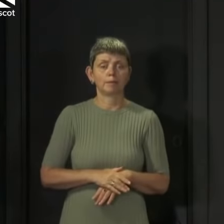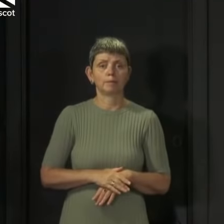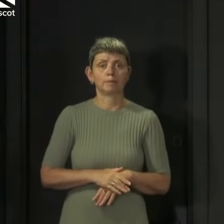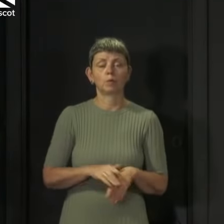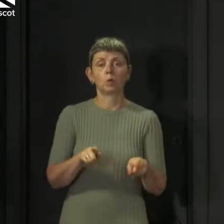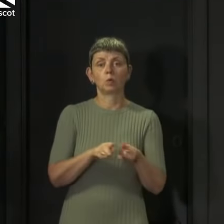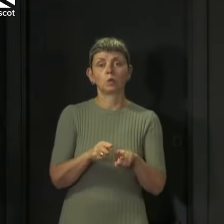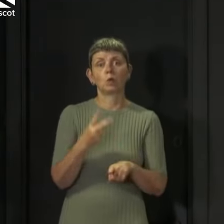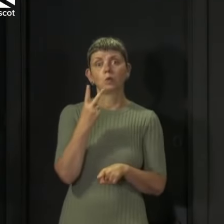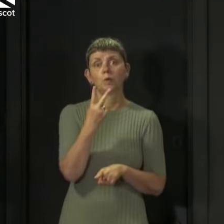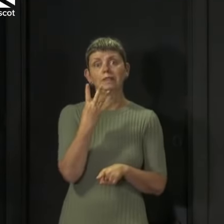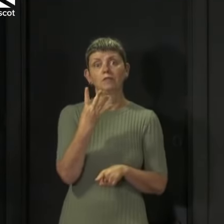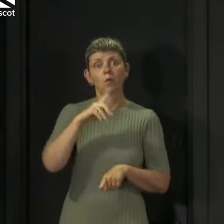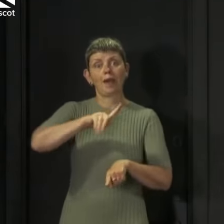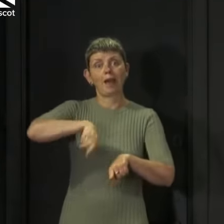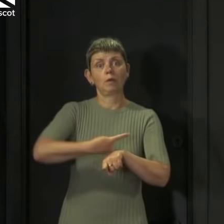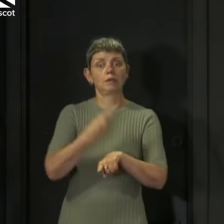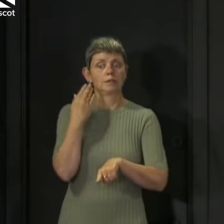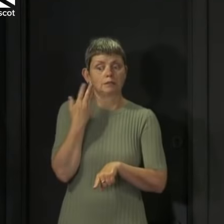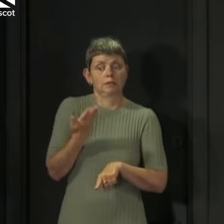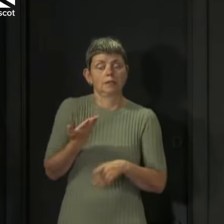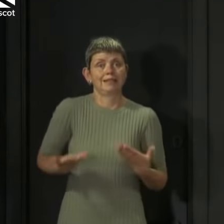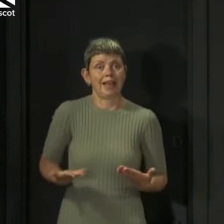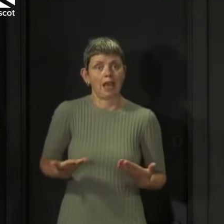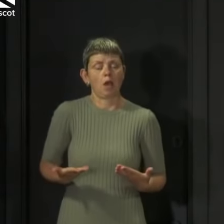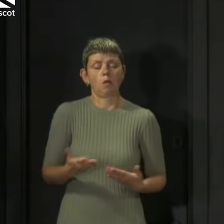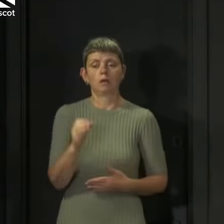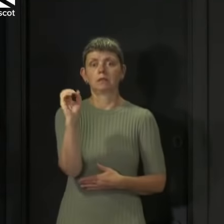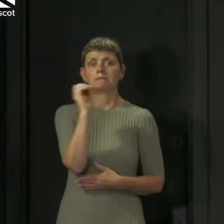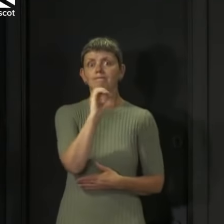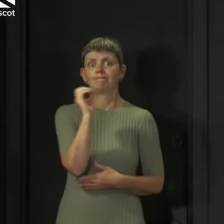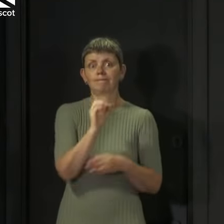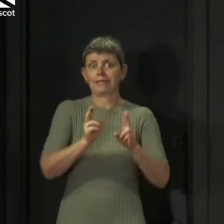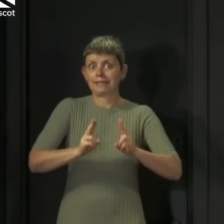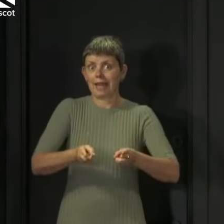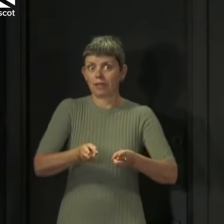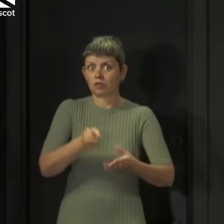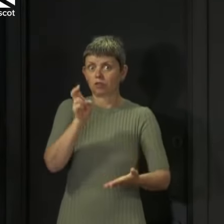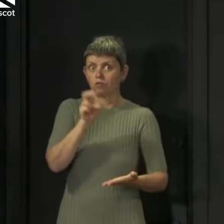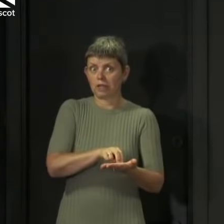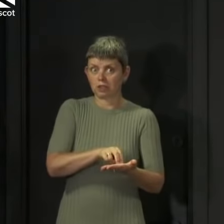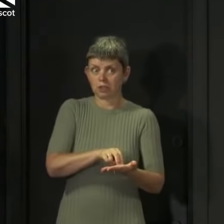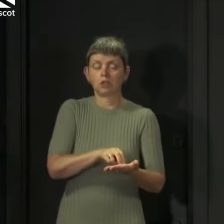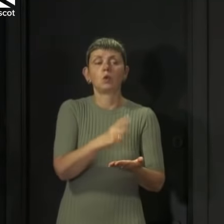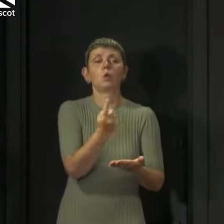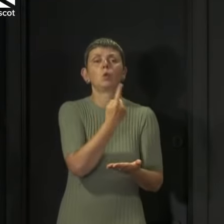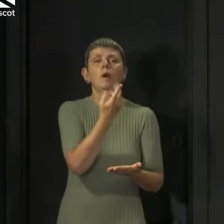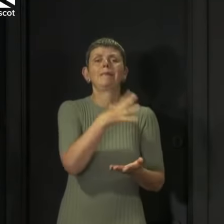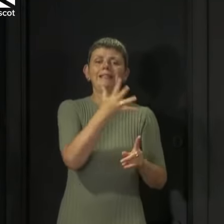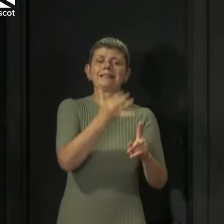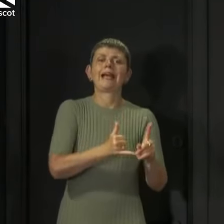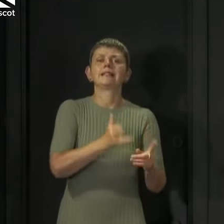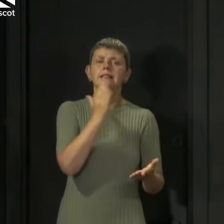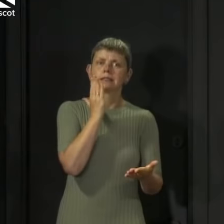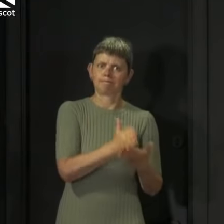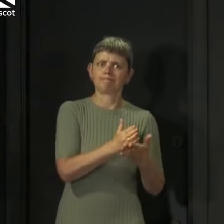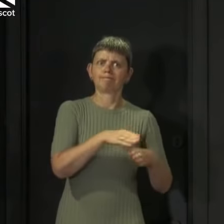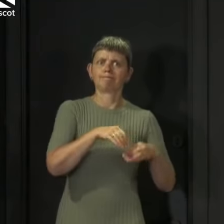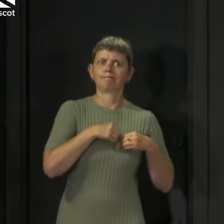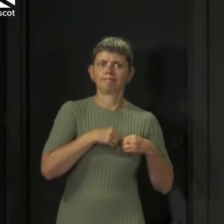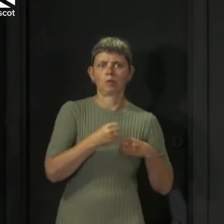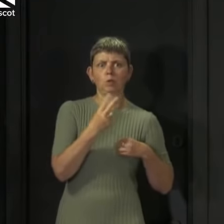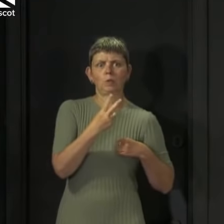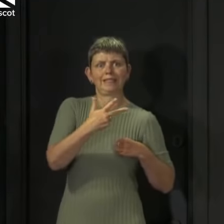past 24 hours yet again no deaths were registered of patients who had tested positive for COVID over the previous 28